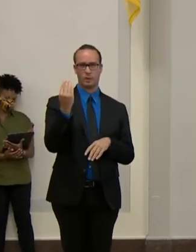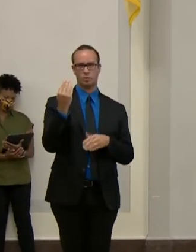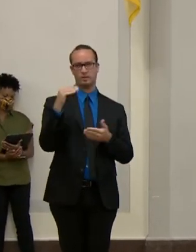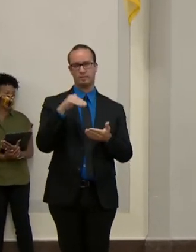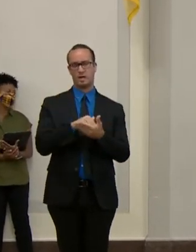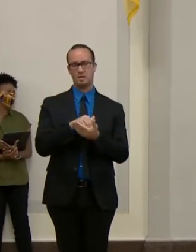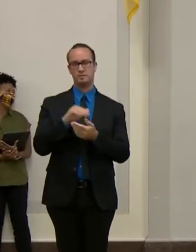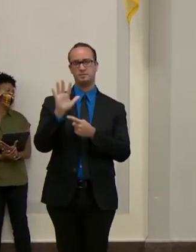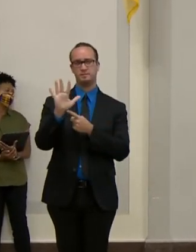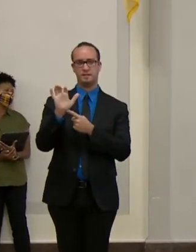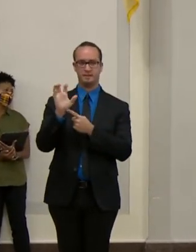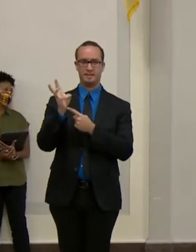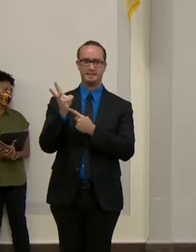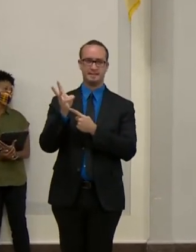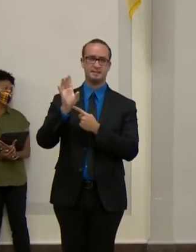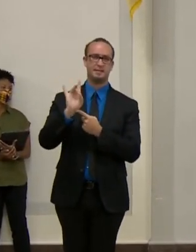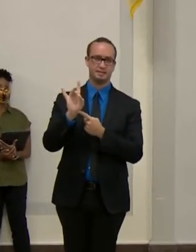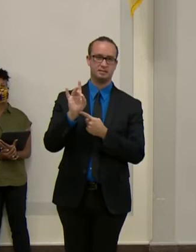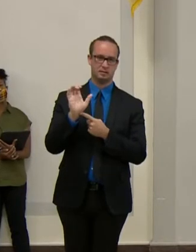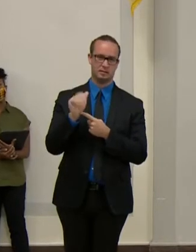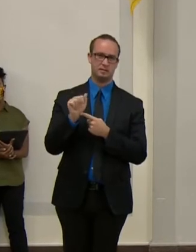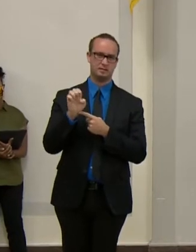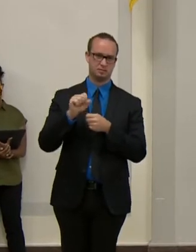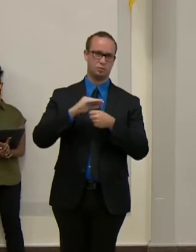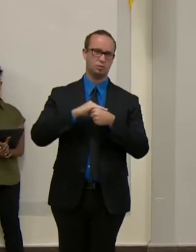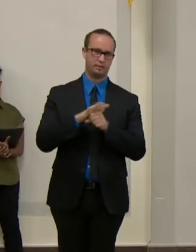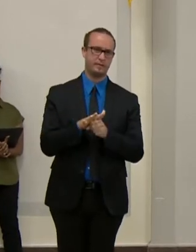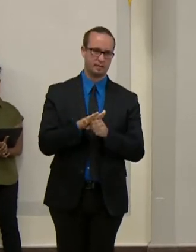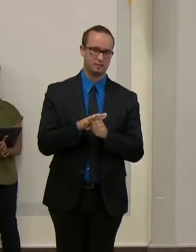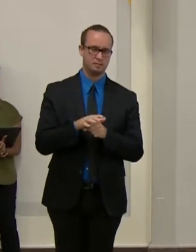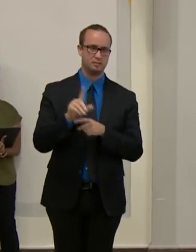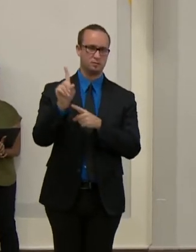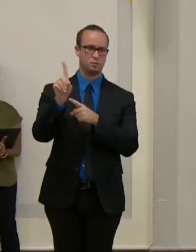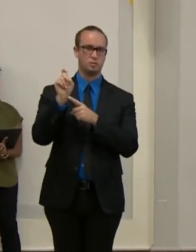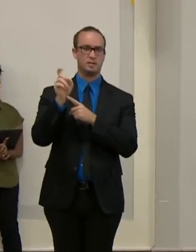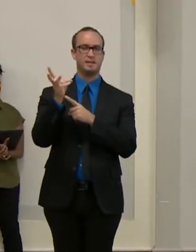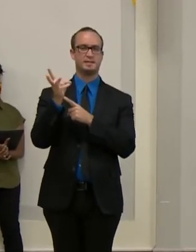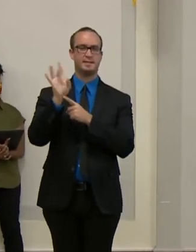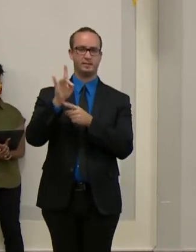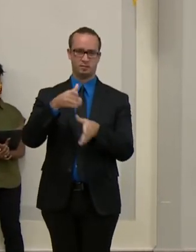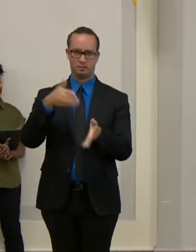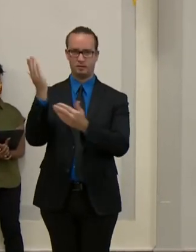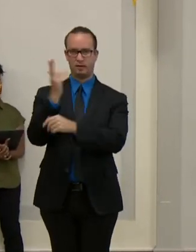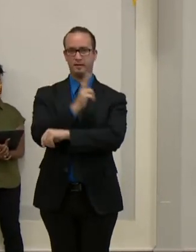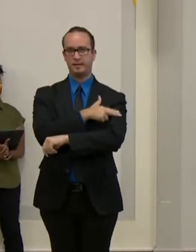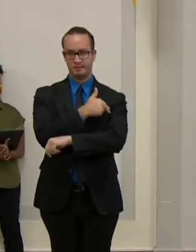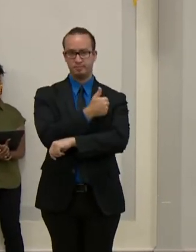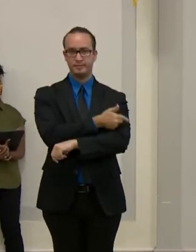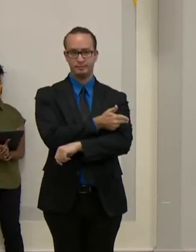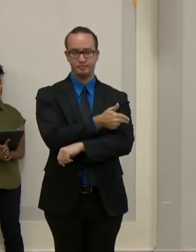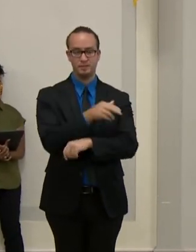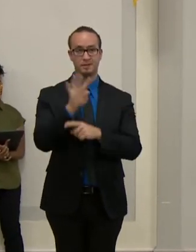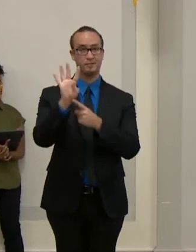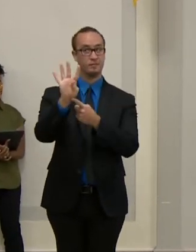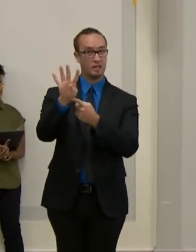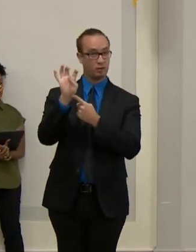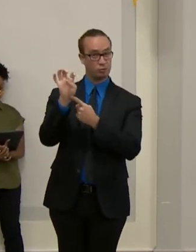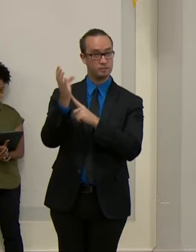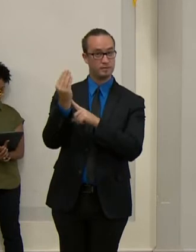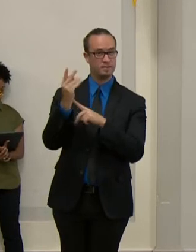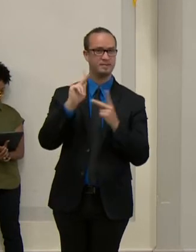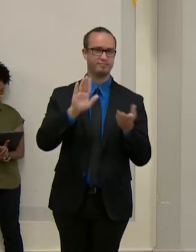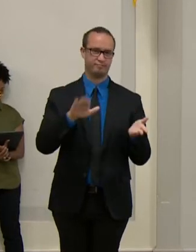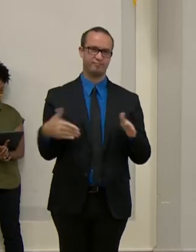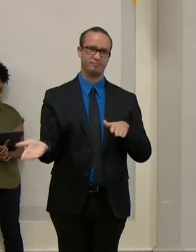people hospitalized with COVID-19 and 414 deaths. I'm here every week